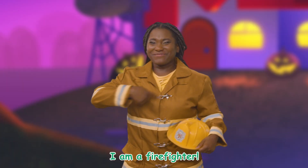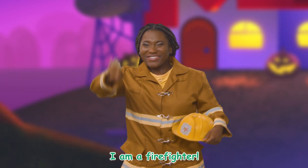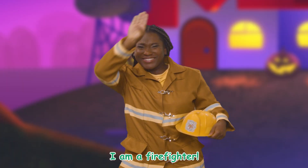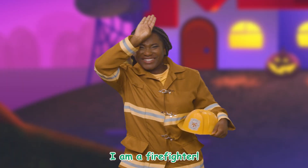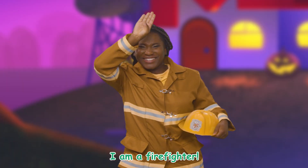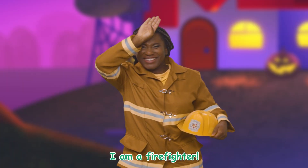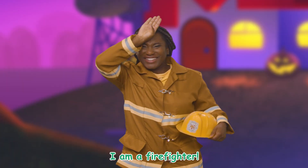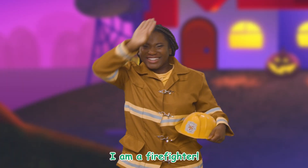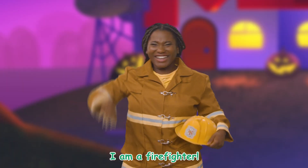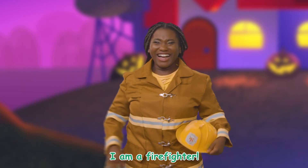Firefighter!